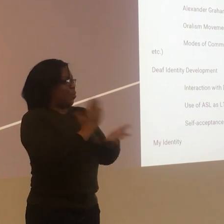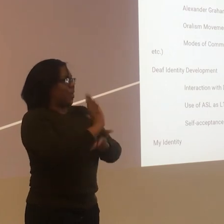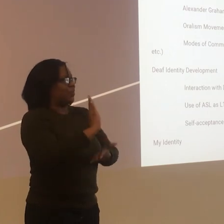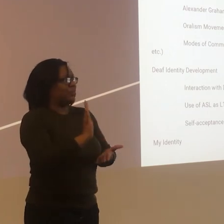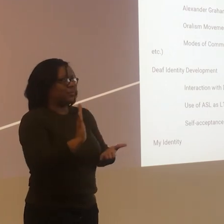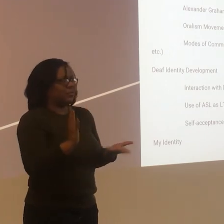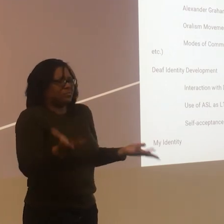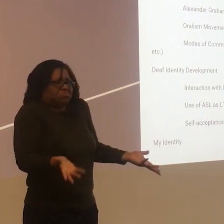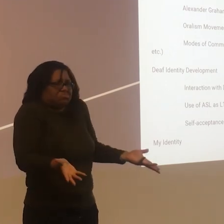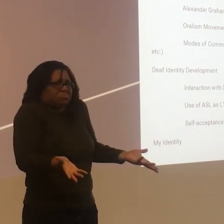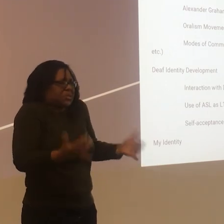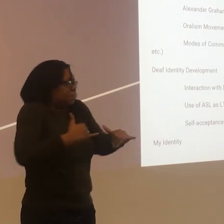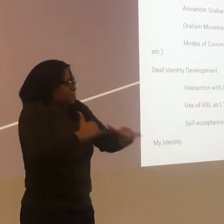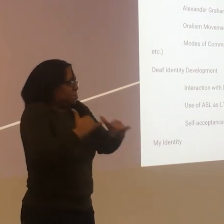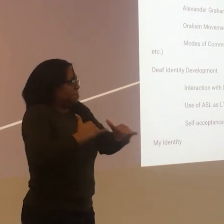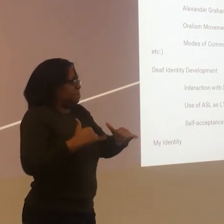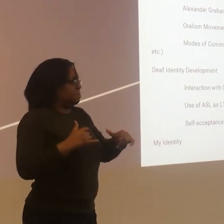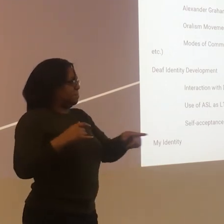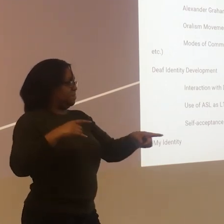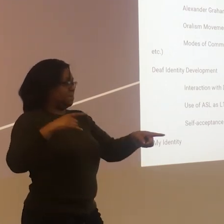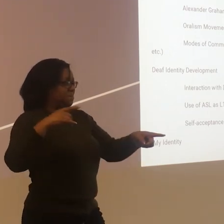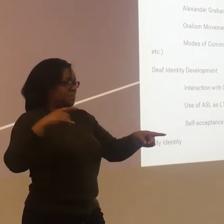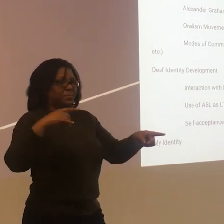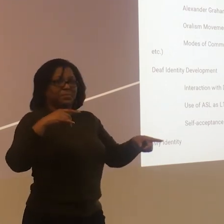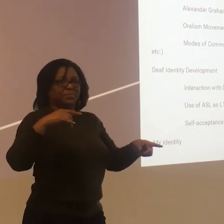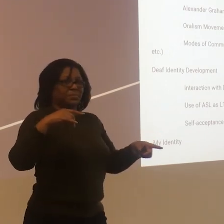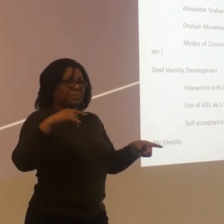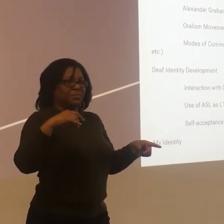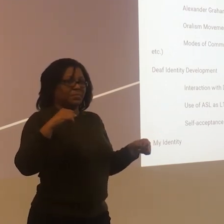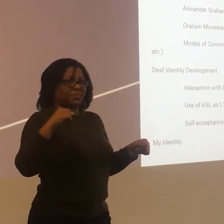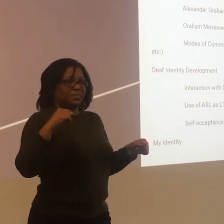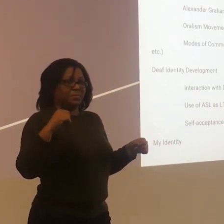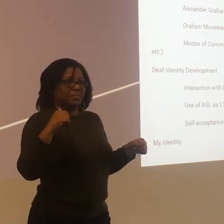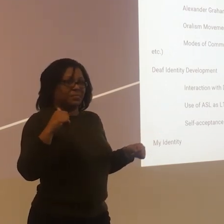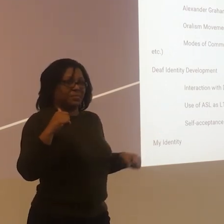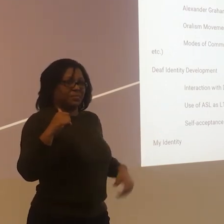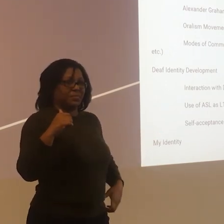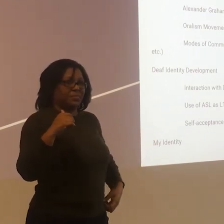you do have a right to ask for specific interpreters.